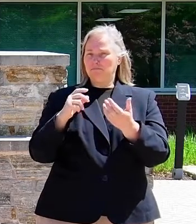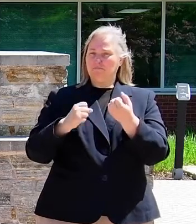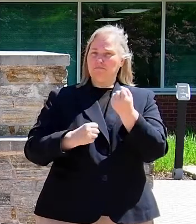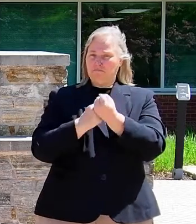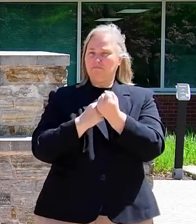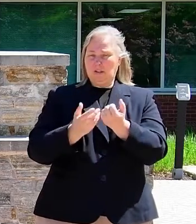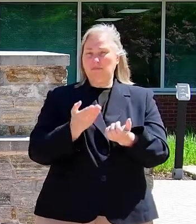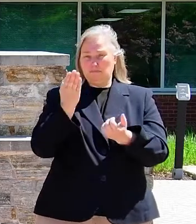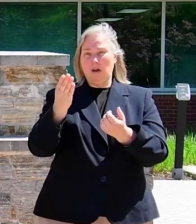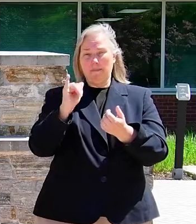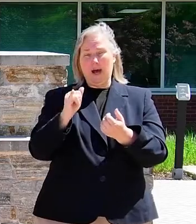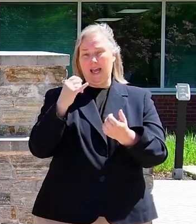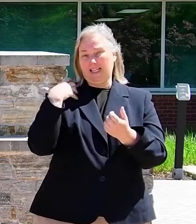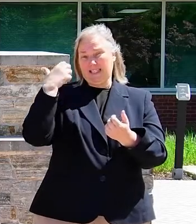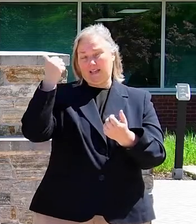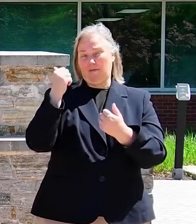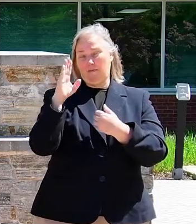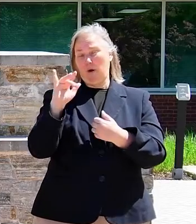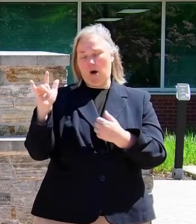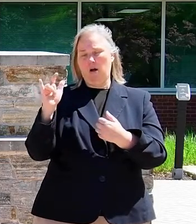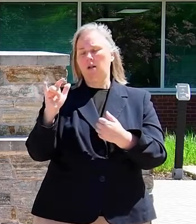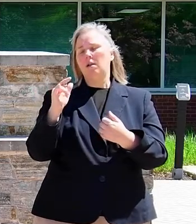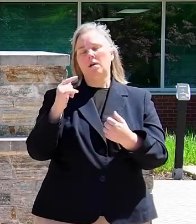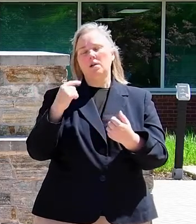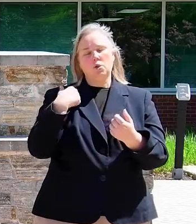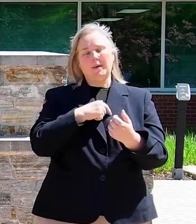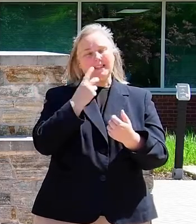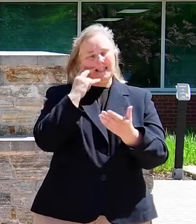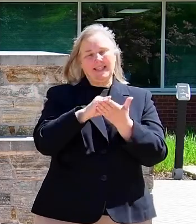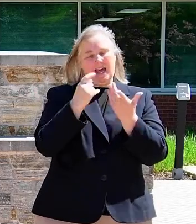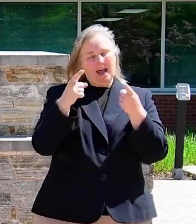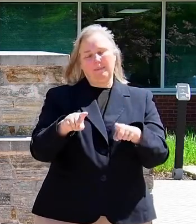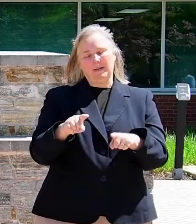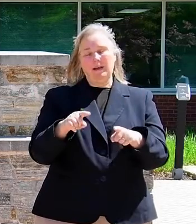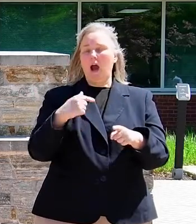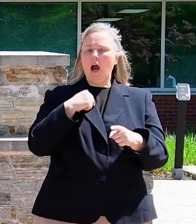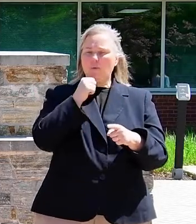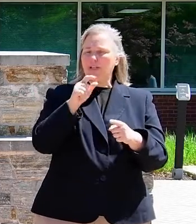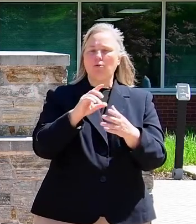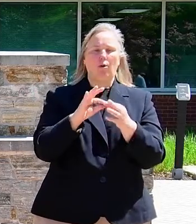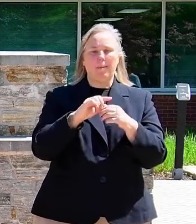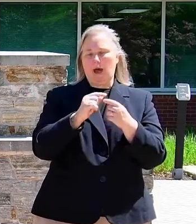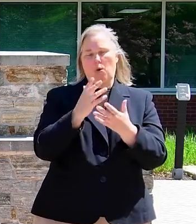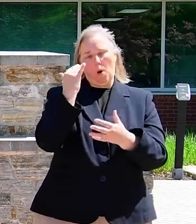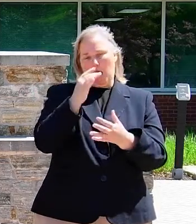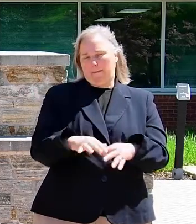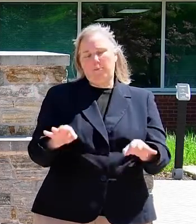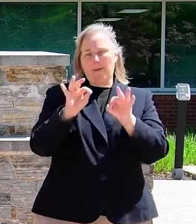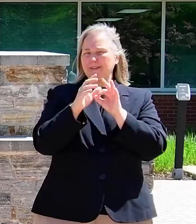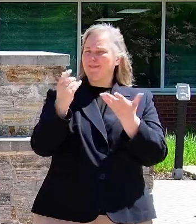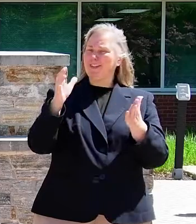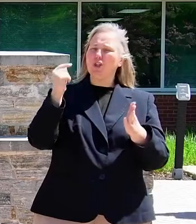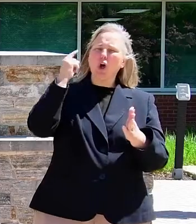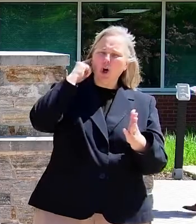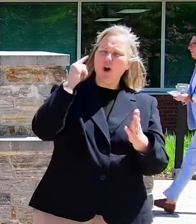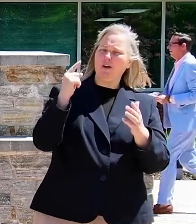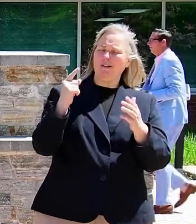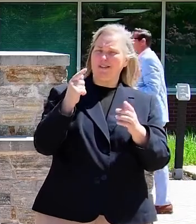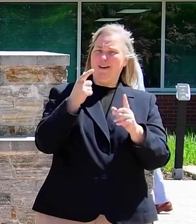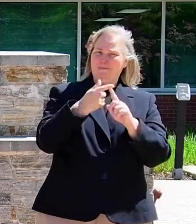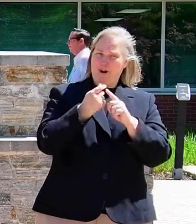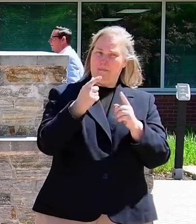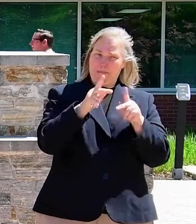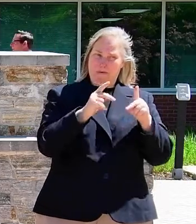a reality here in our county. I don't need to talk about, um, the importance of it because you've already heard firsthand from those who are going to be